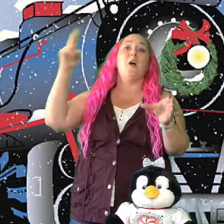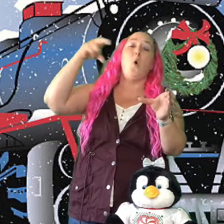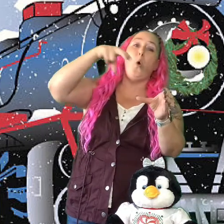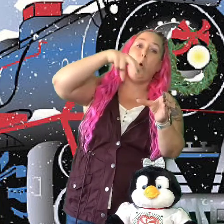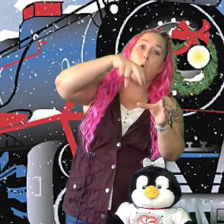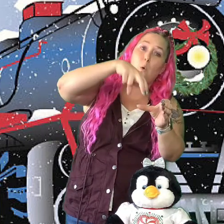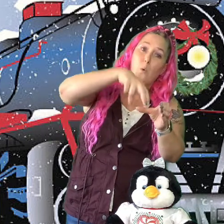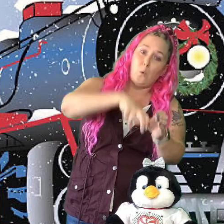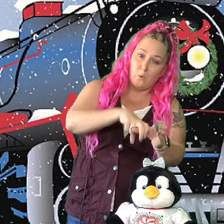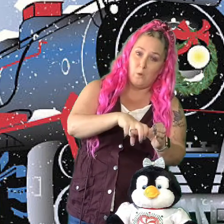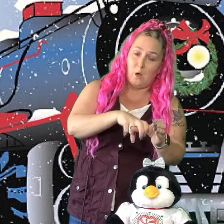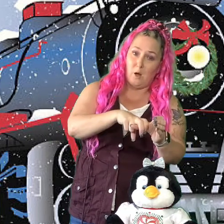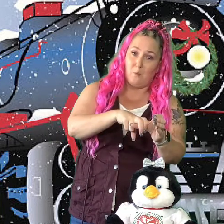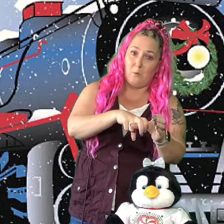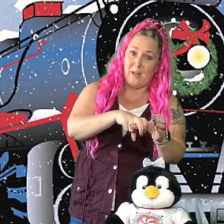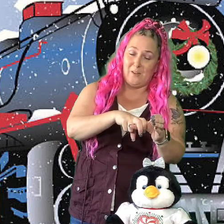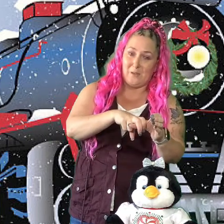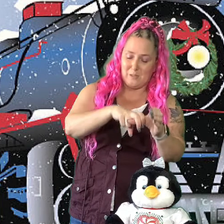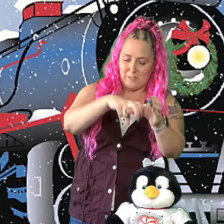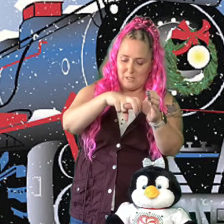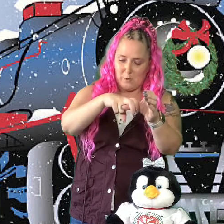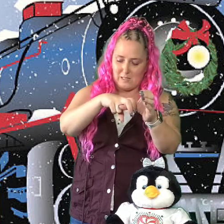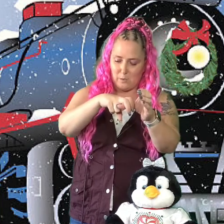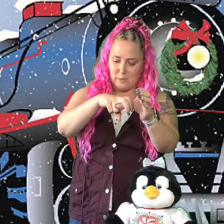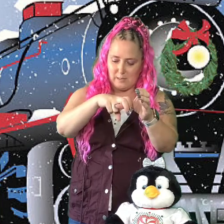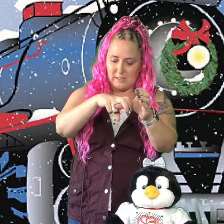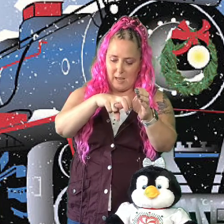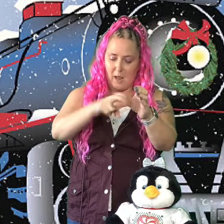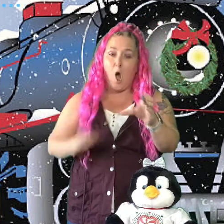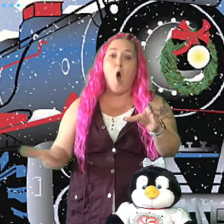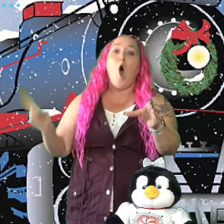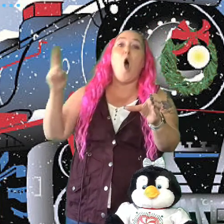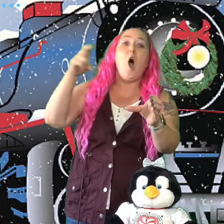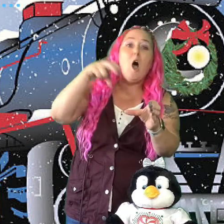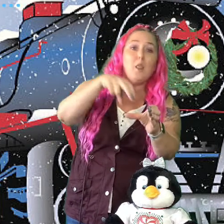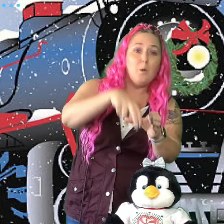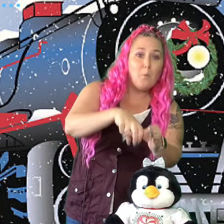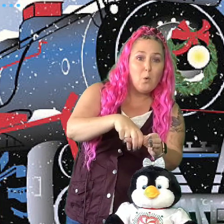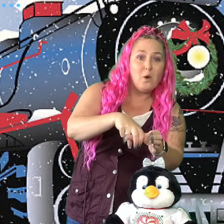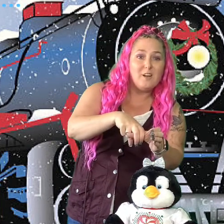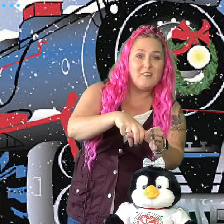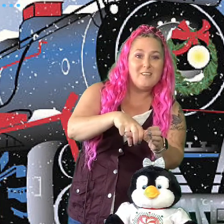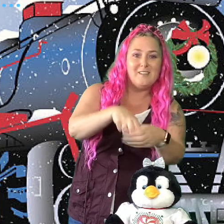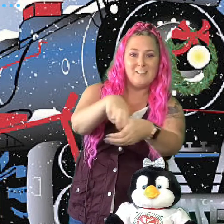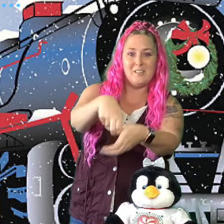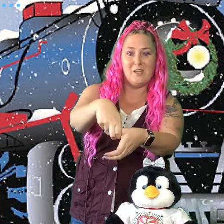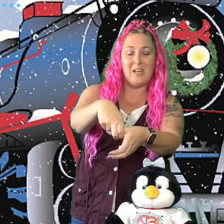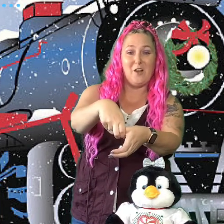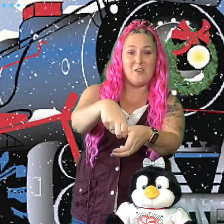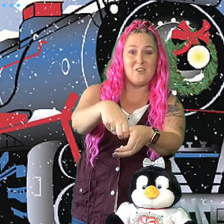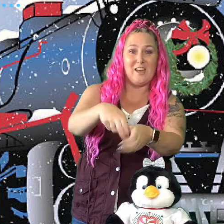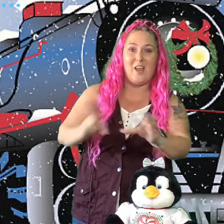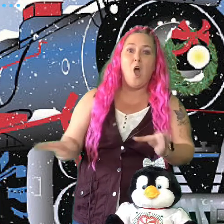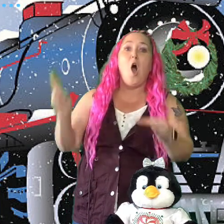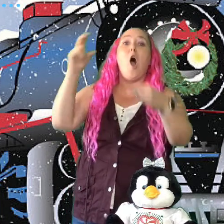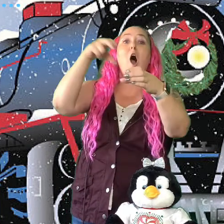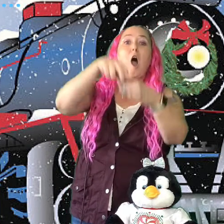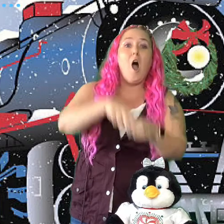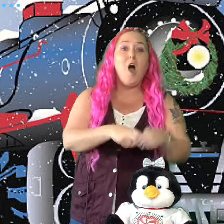riding on the Christmas Express. So it'll say all aboard. So you're getting on the train. All